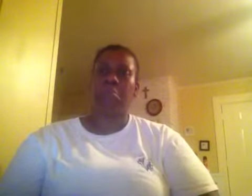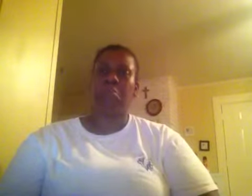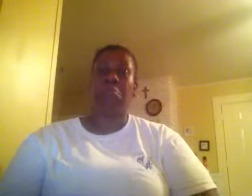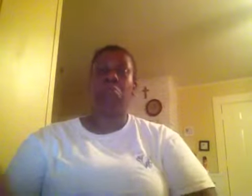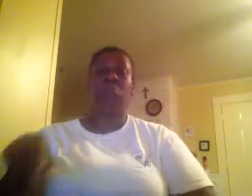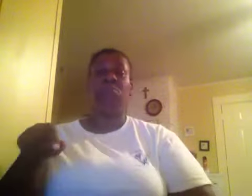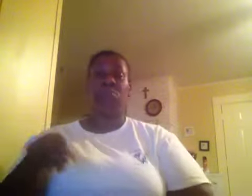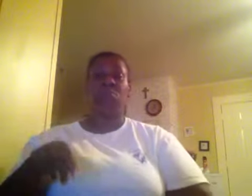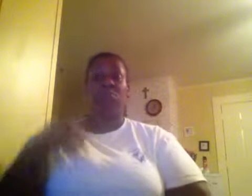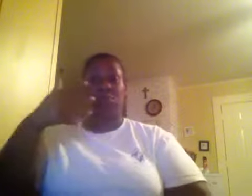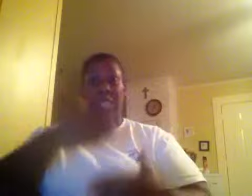a...